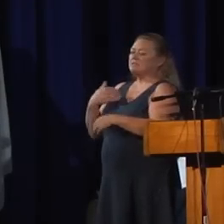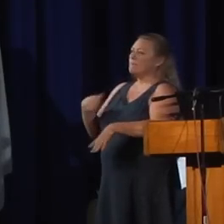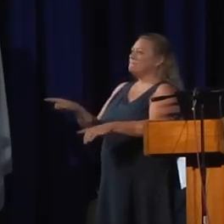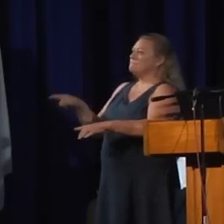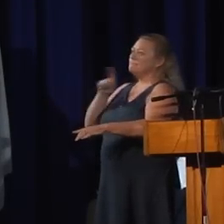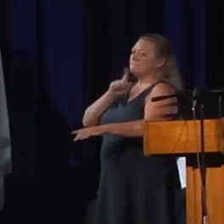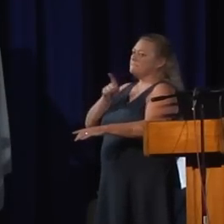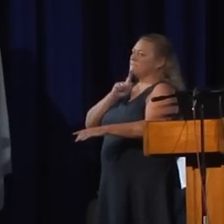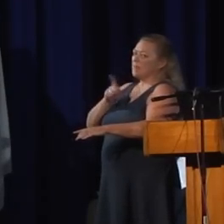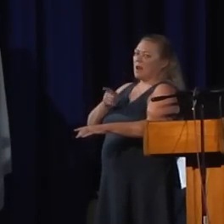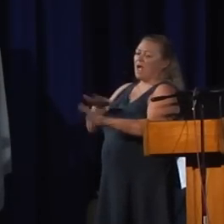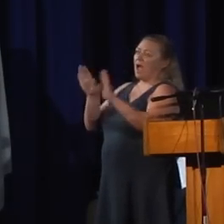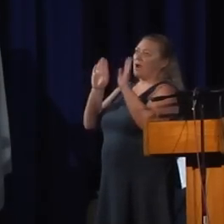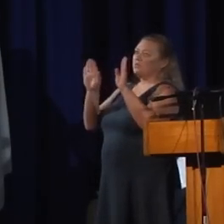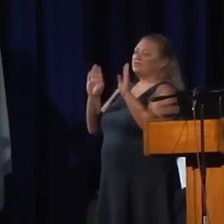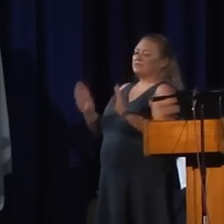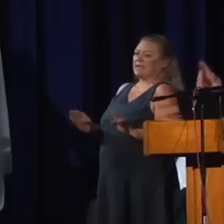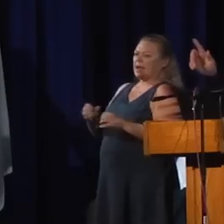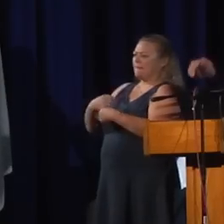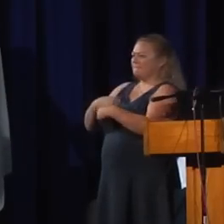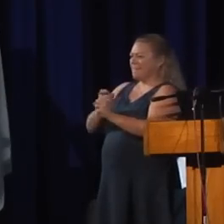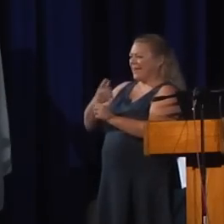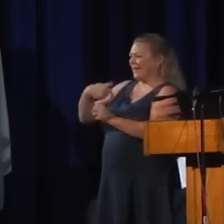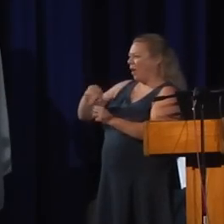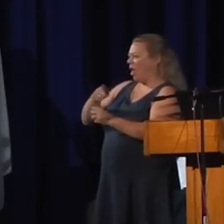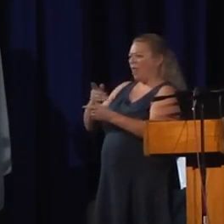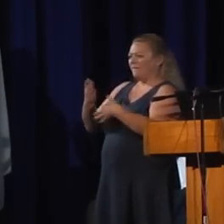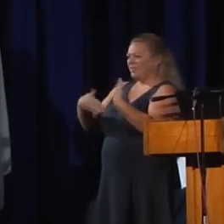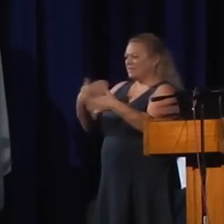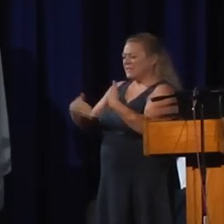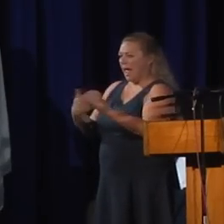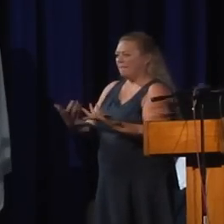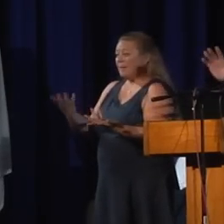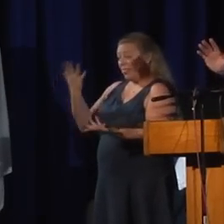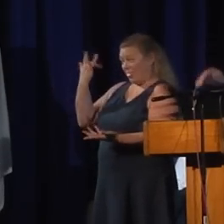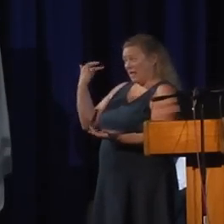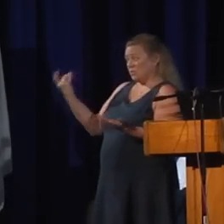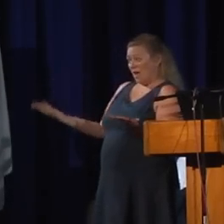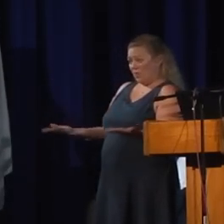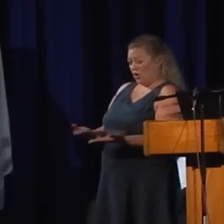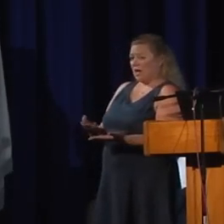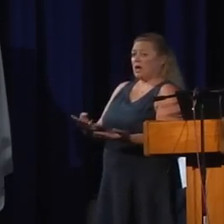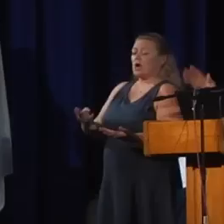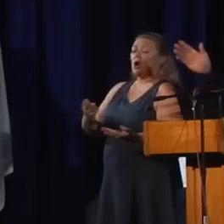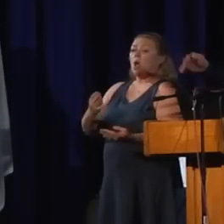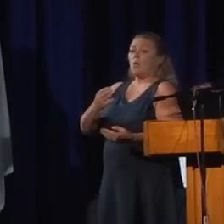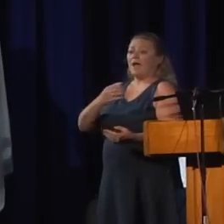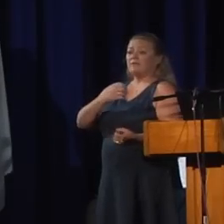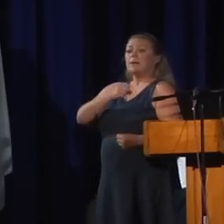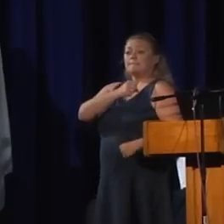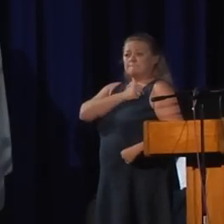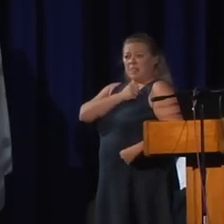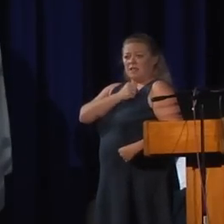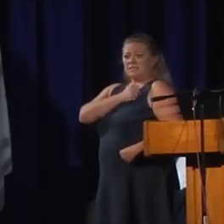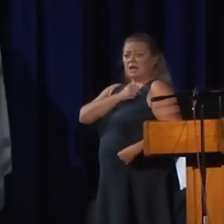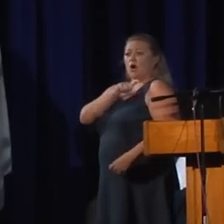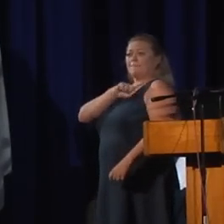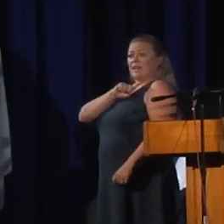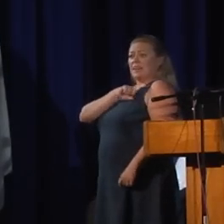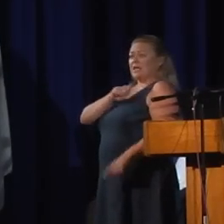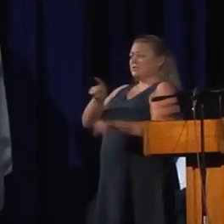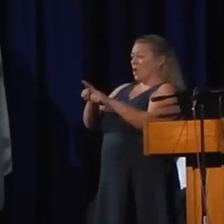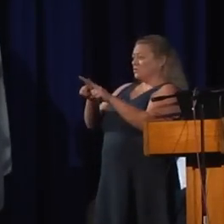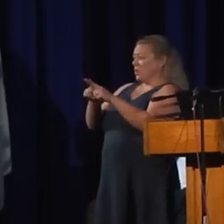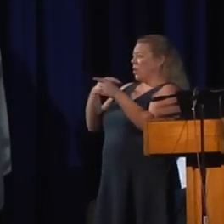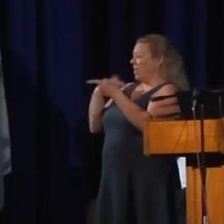in making this happen, cutting through the red tape, and that's why they're deployed right here. And it's the military police, and they're here today. You can meet them. They're going to do a